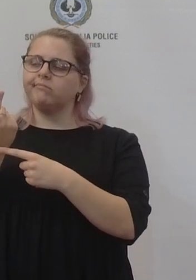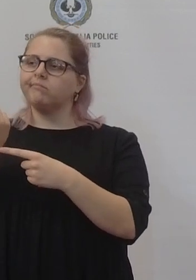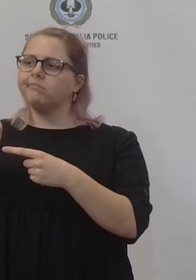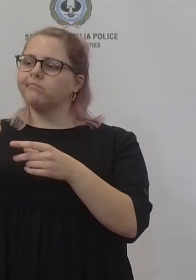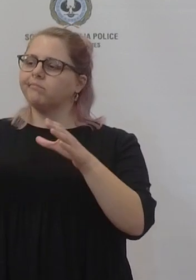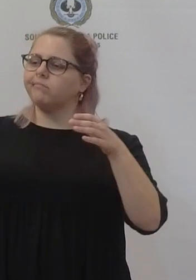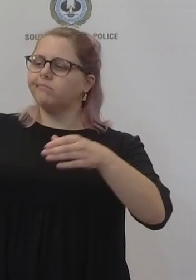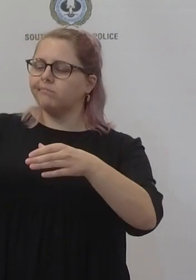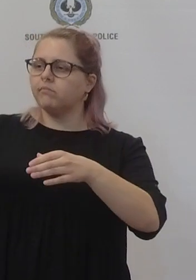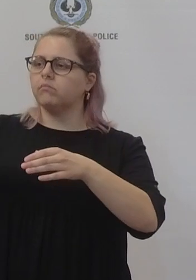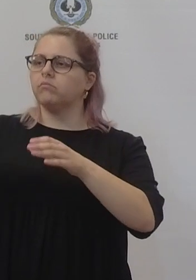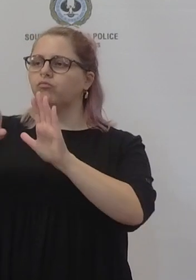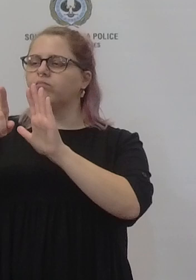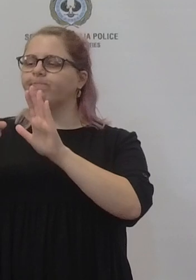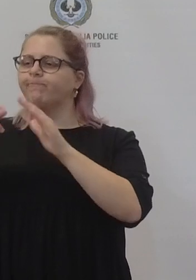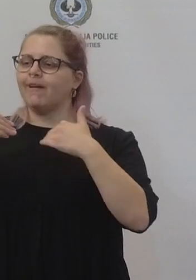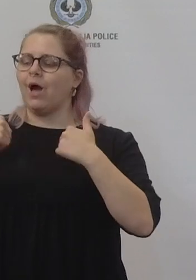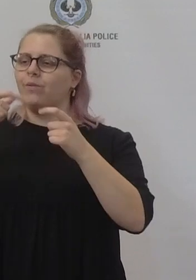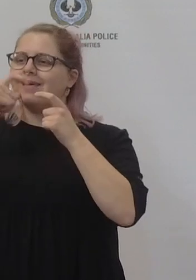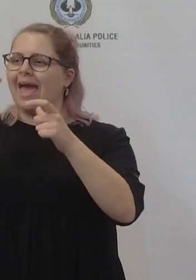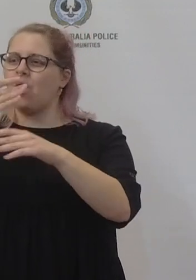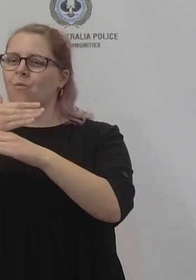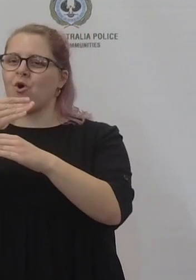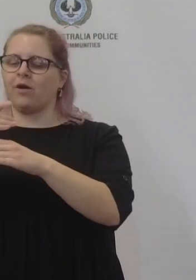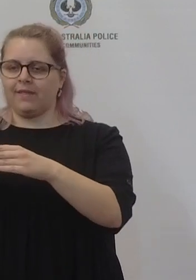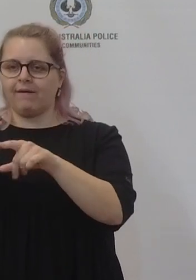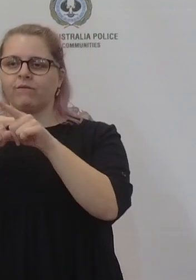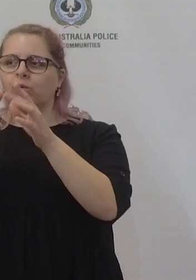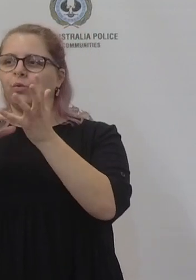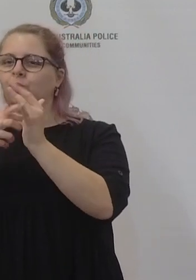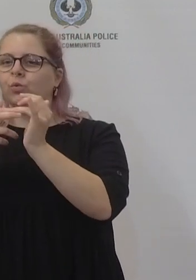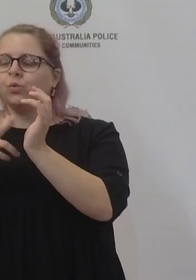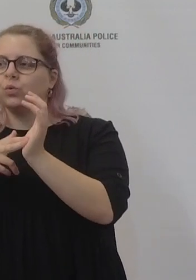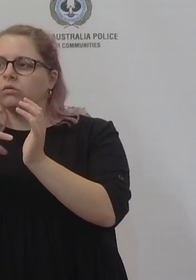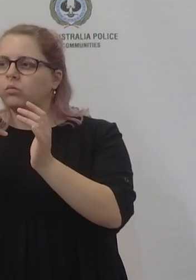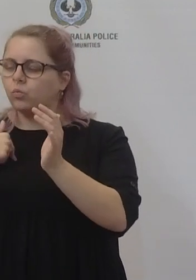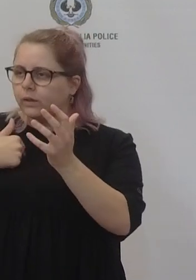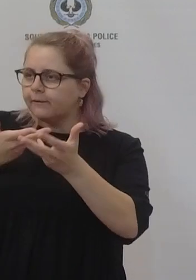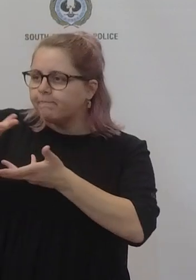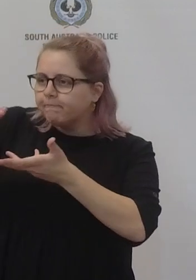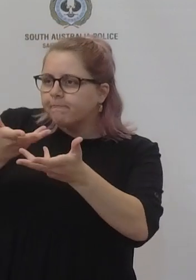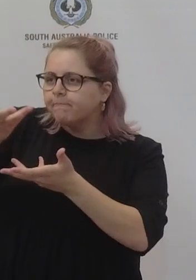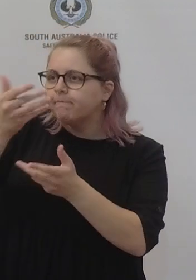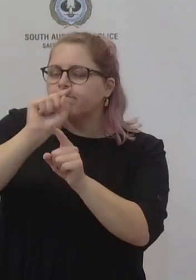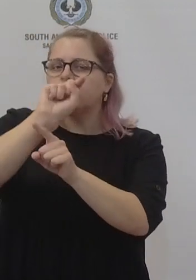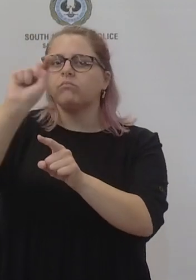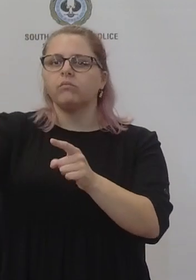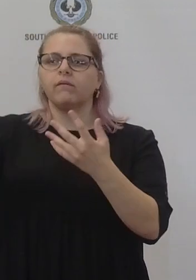uh healthcare workers and was able to walk through the uh modeling with them and and explain it to them